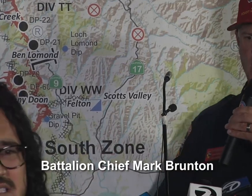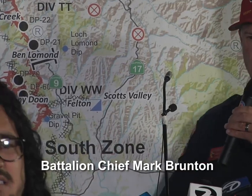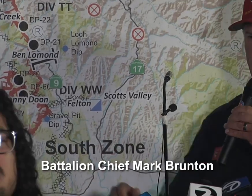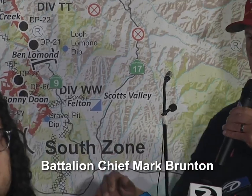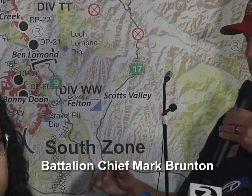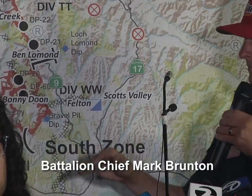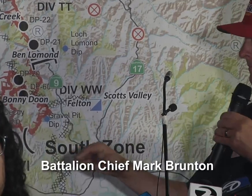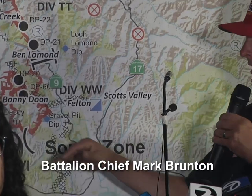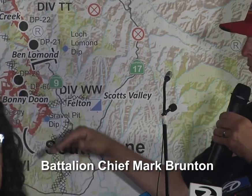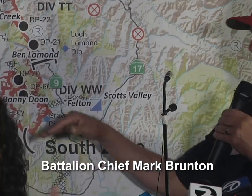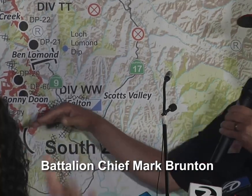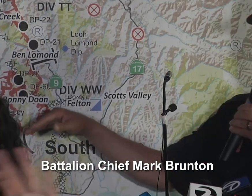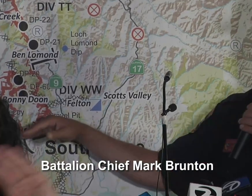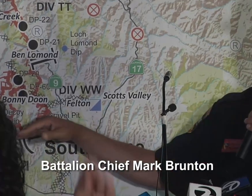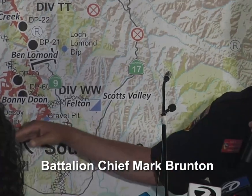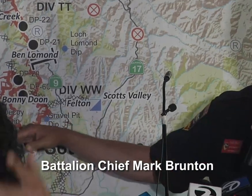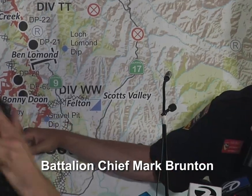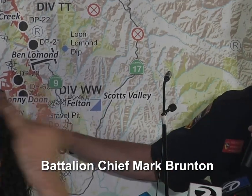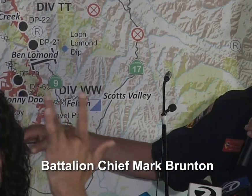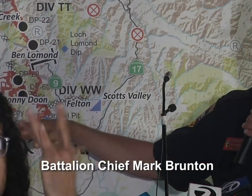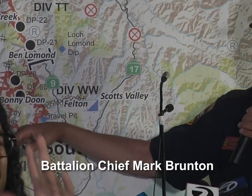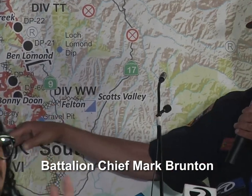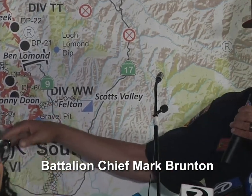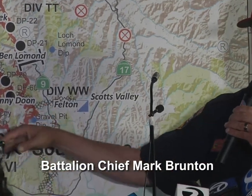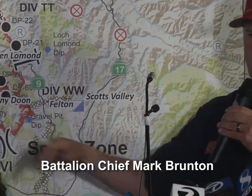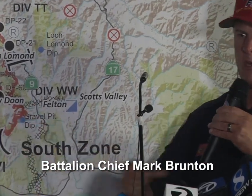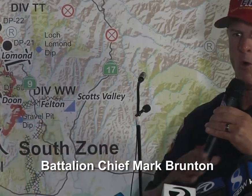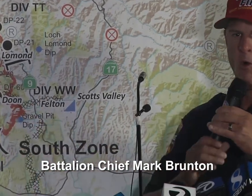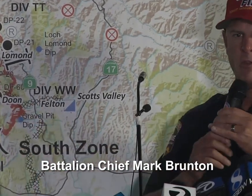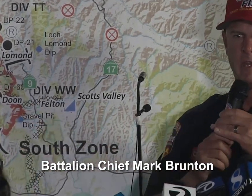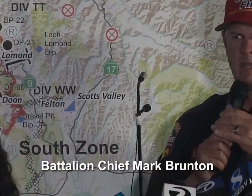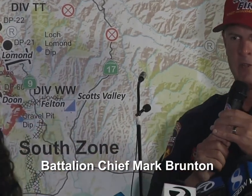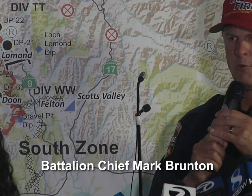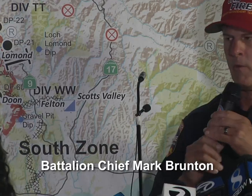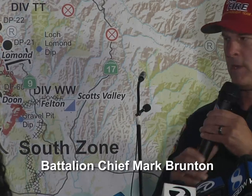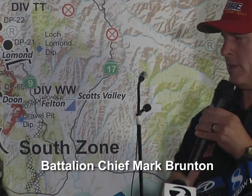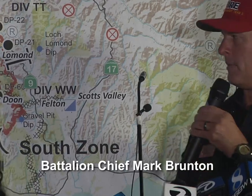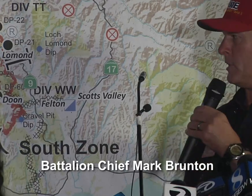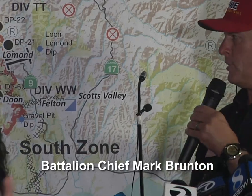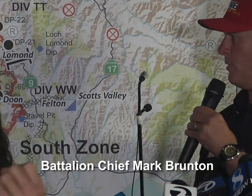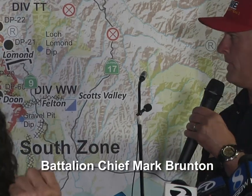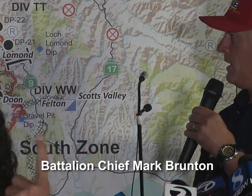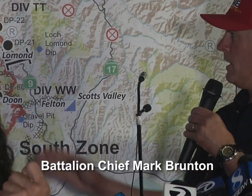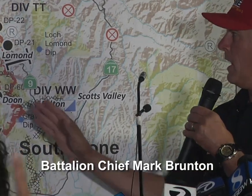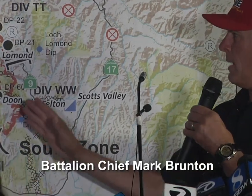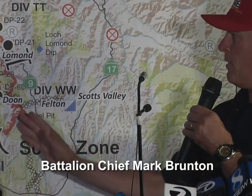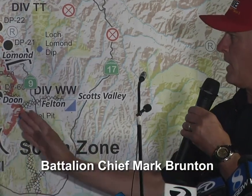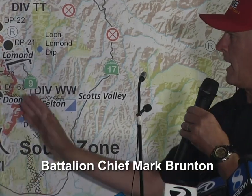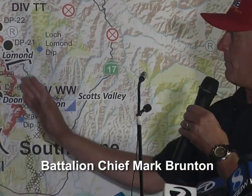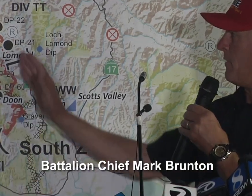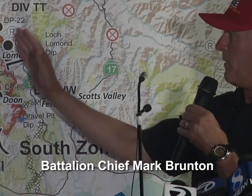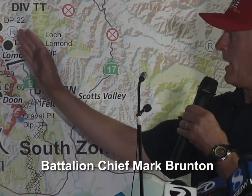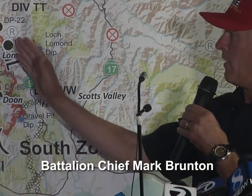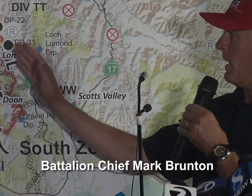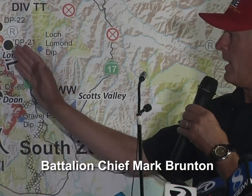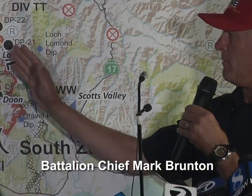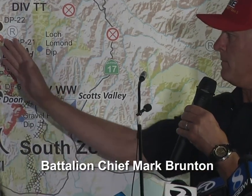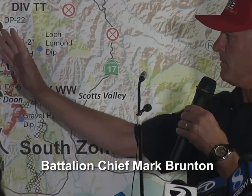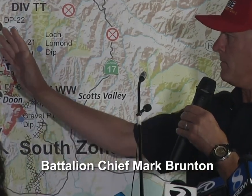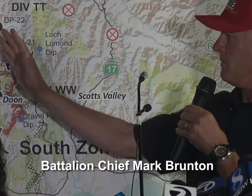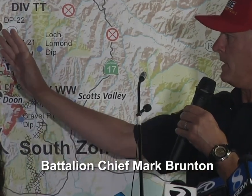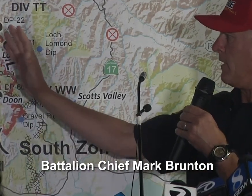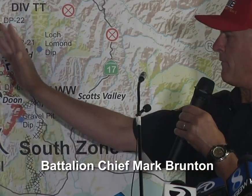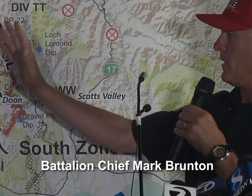any sort of danger, but we are very confident that these lines are going to hold and do what we need them to do. Moving up the fire